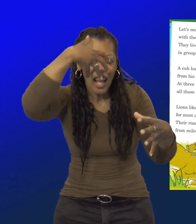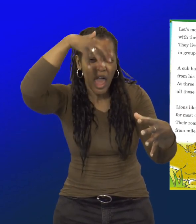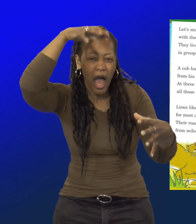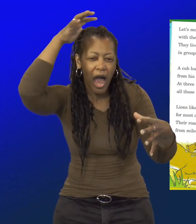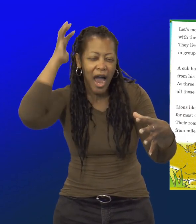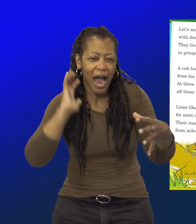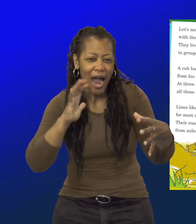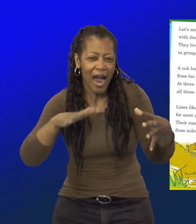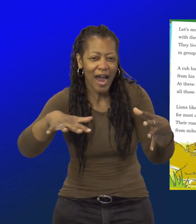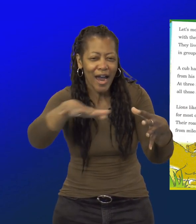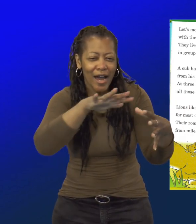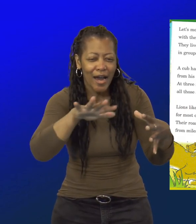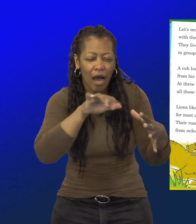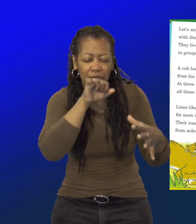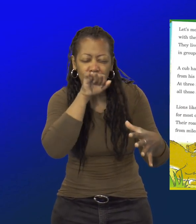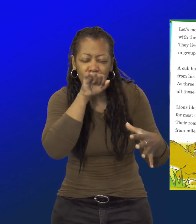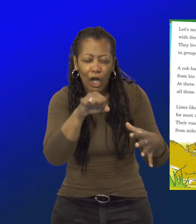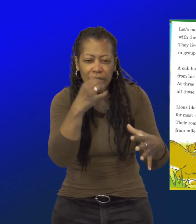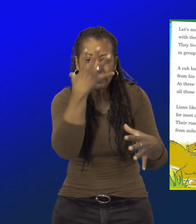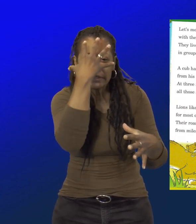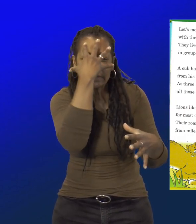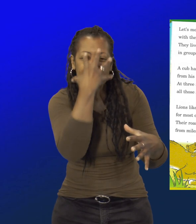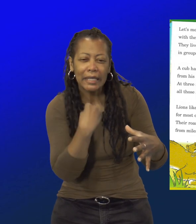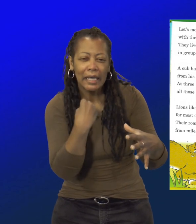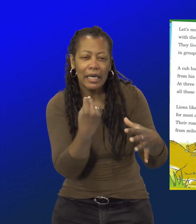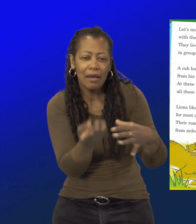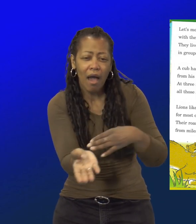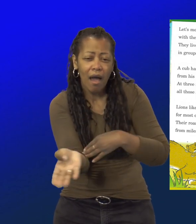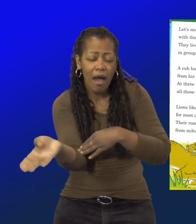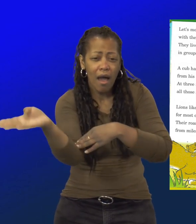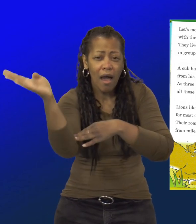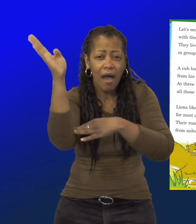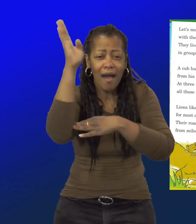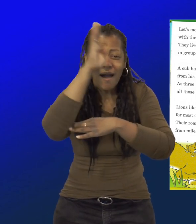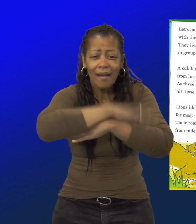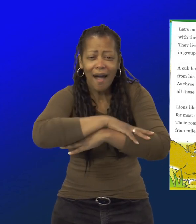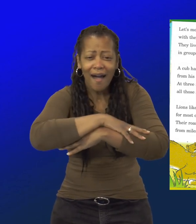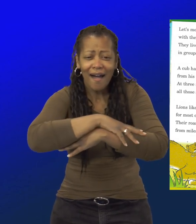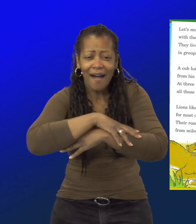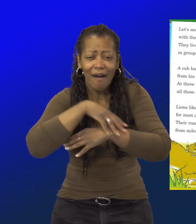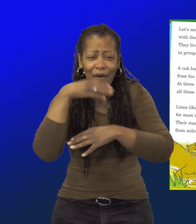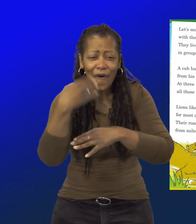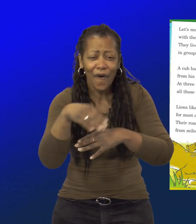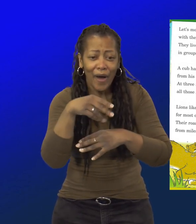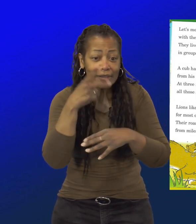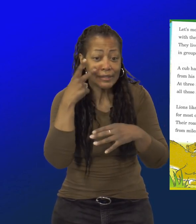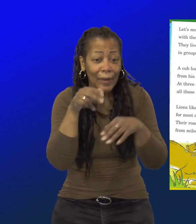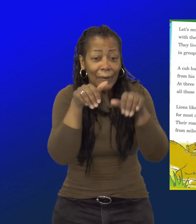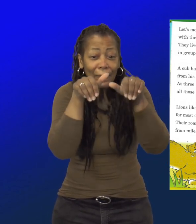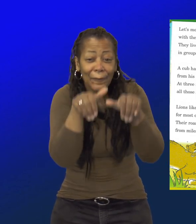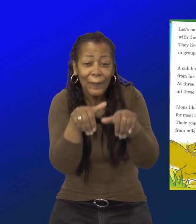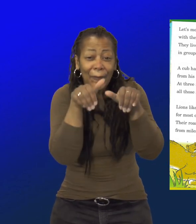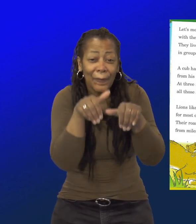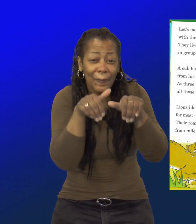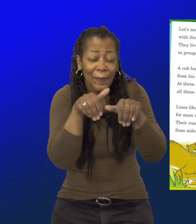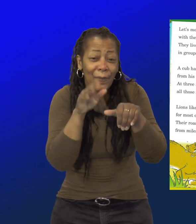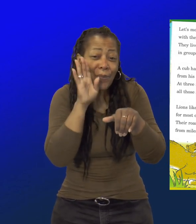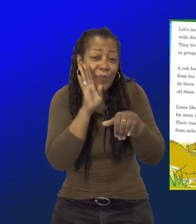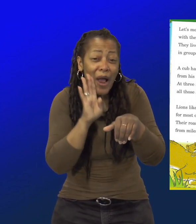live all together in groups known as prides. A cub has brown